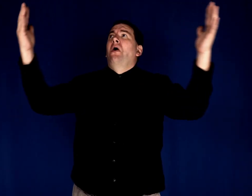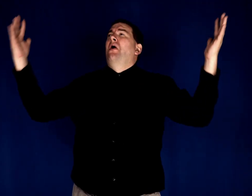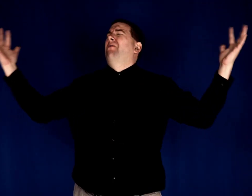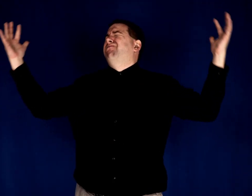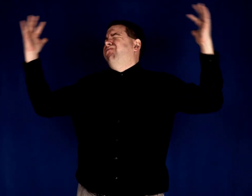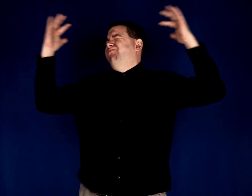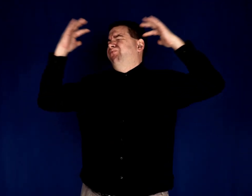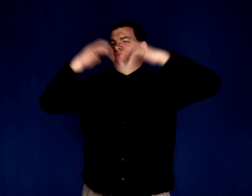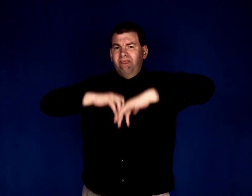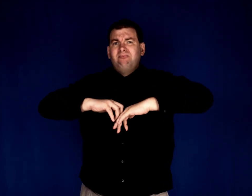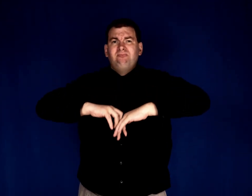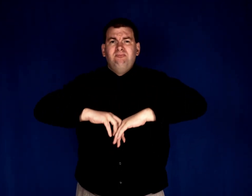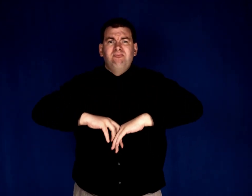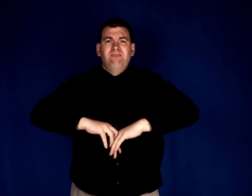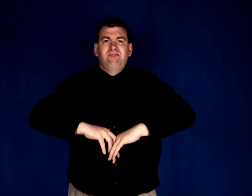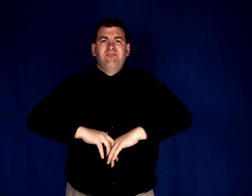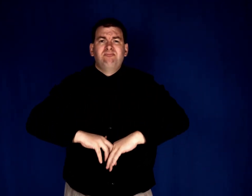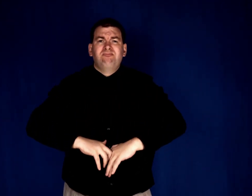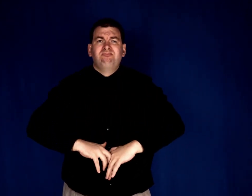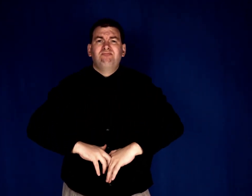walls are crumbling.